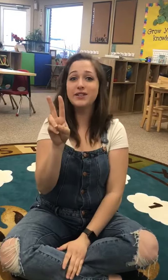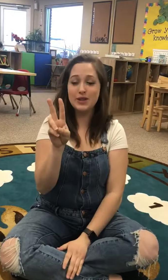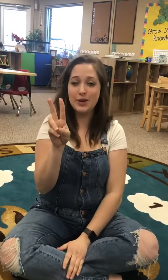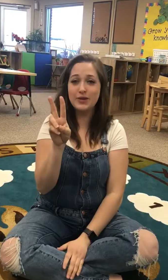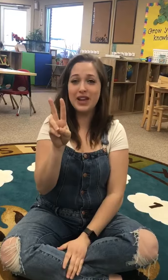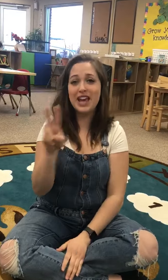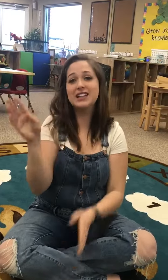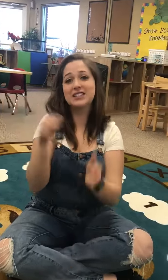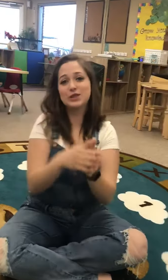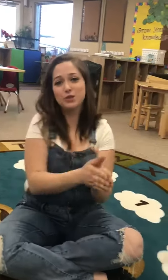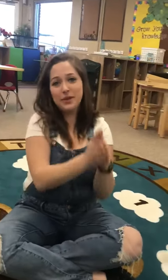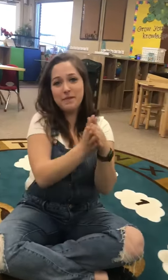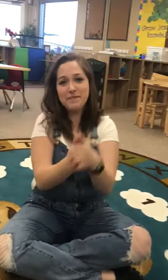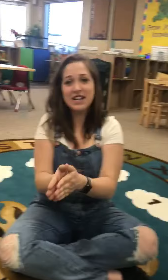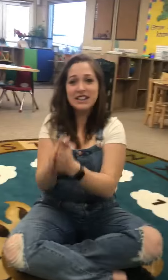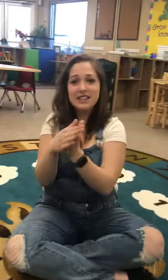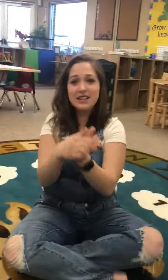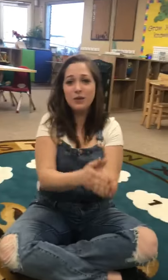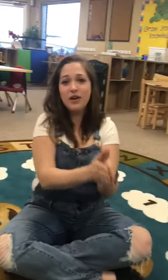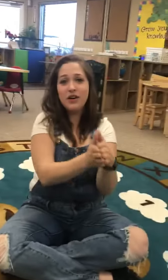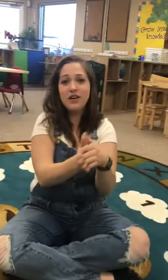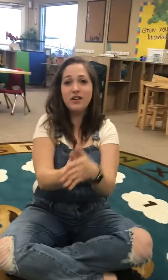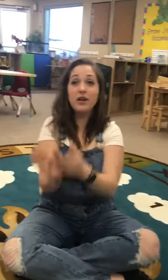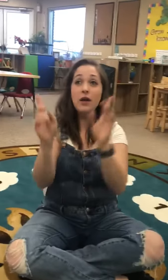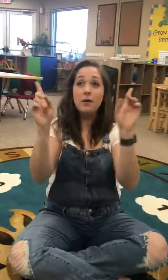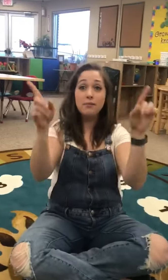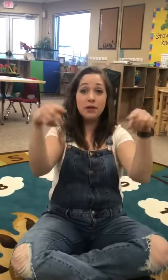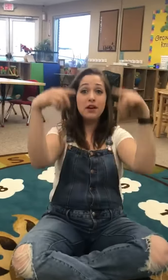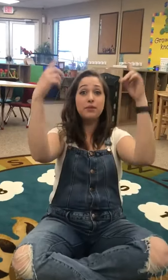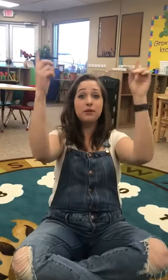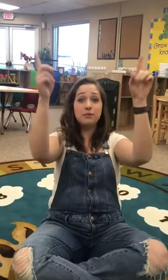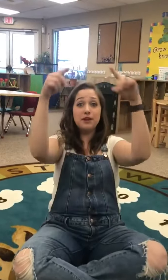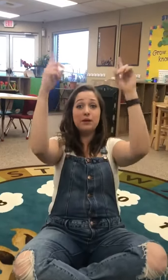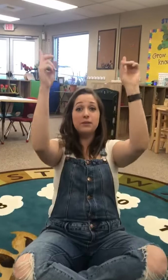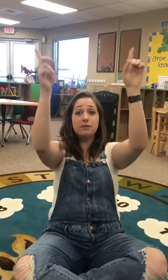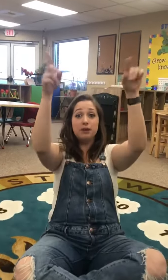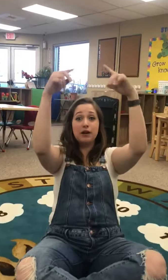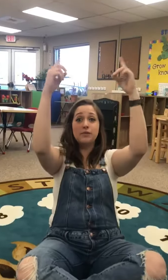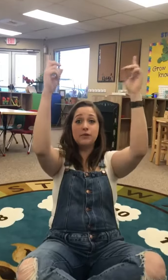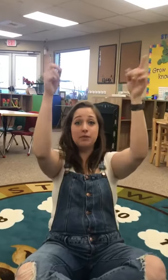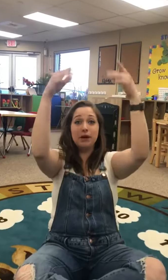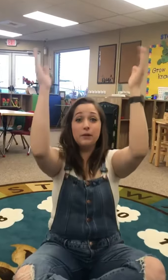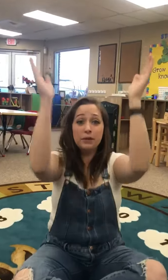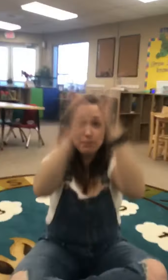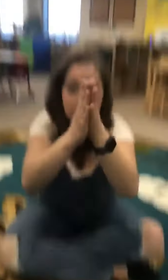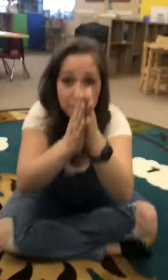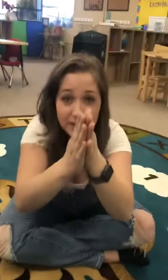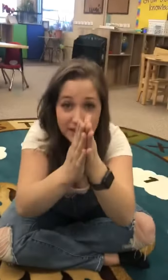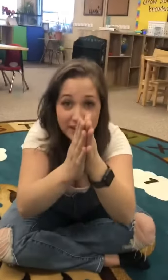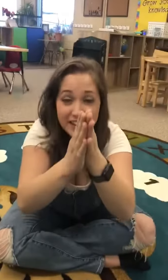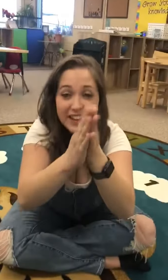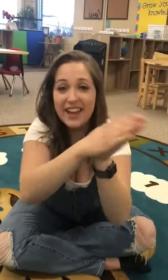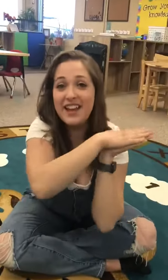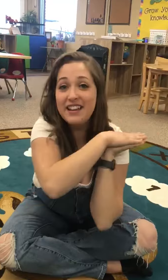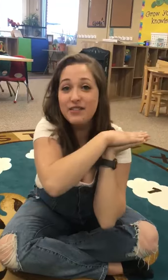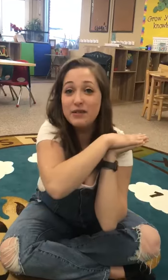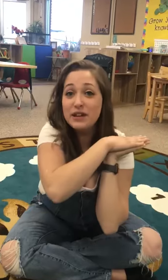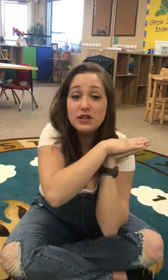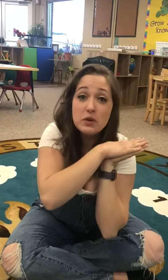stone cats swimming in the water and if we are gonna do